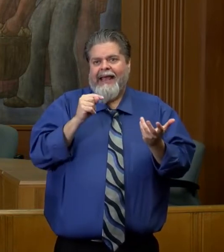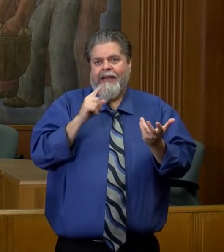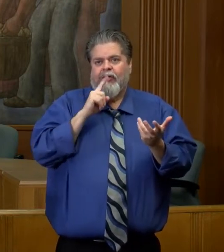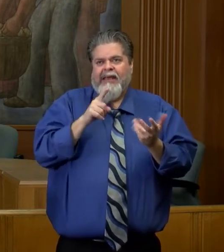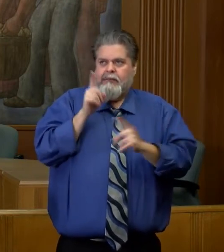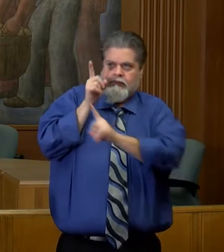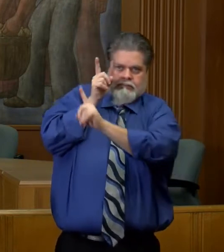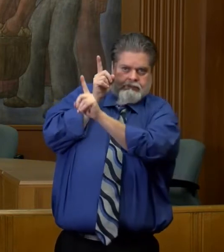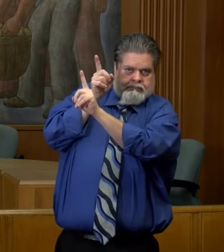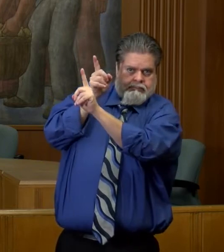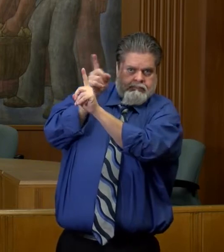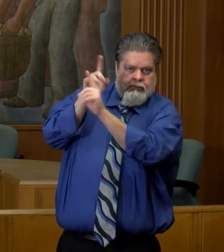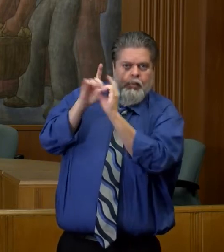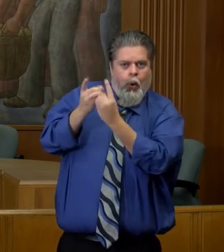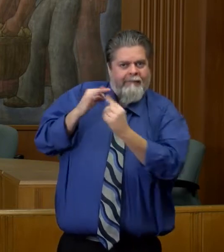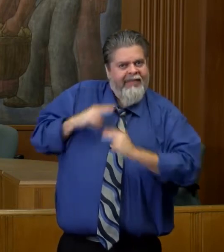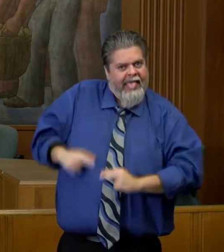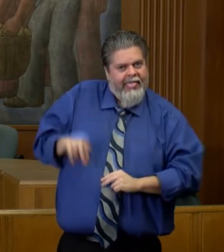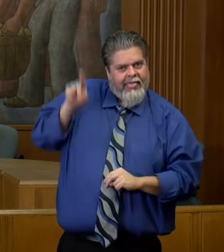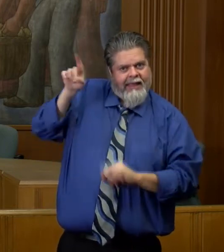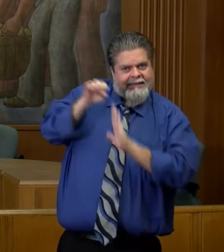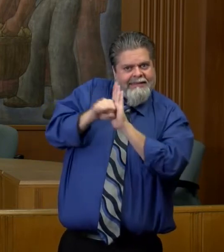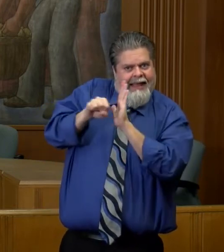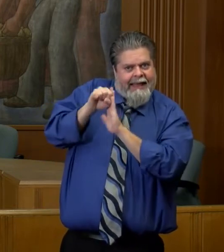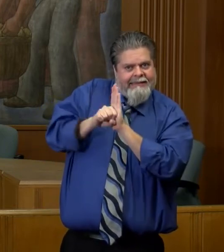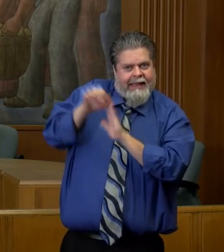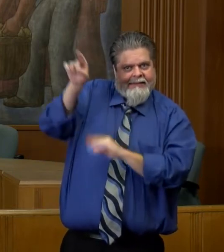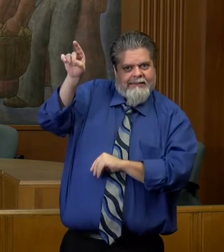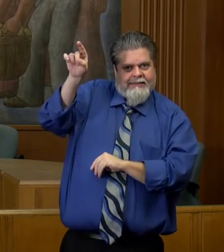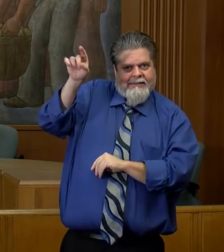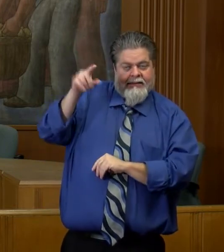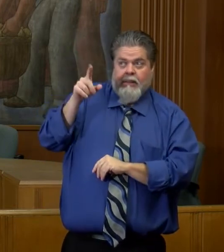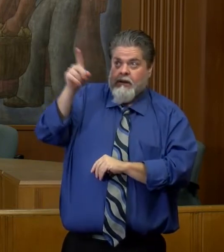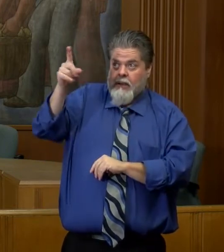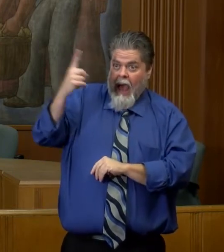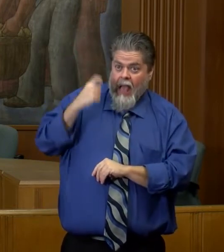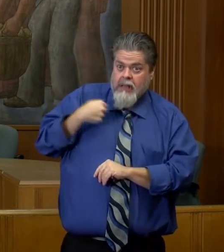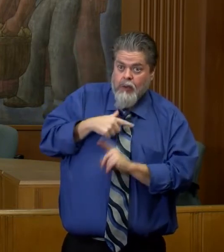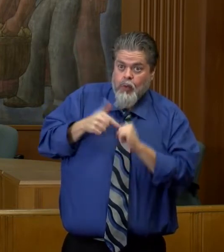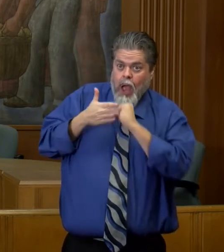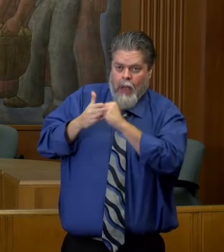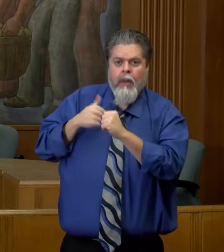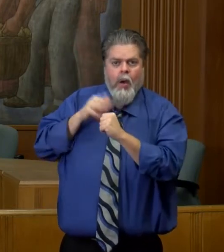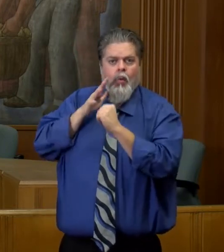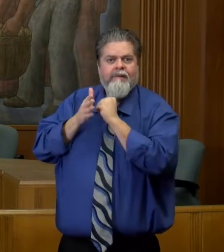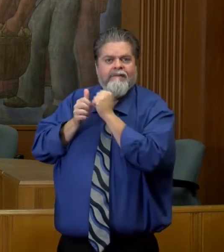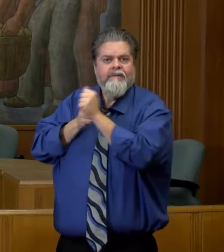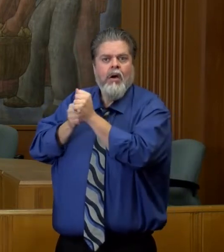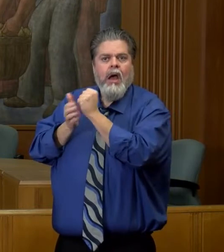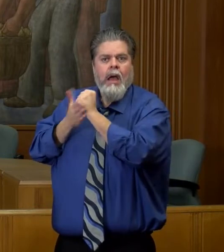down to the state and we're willing to assist as asked and have in the past.